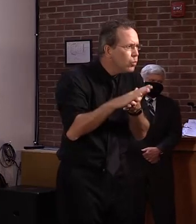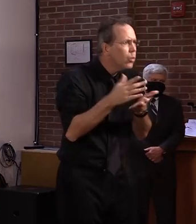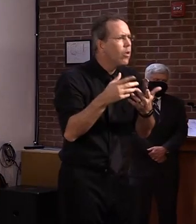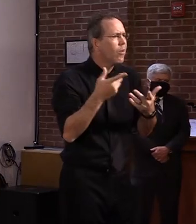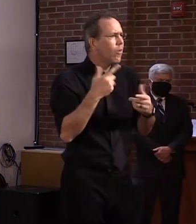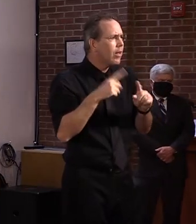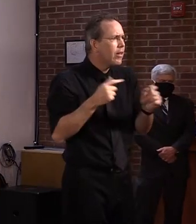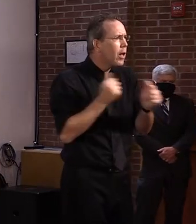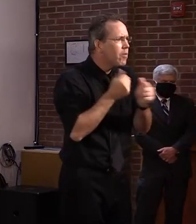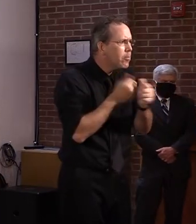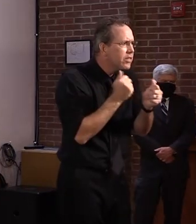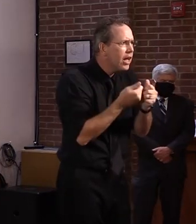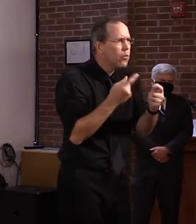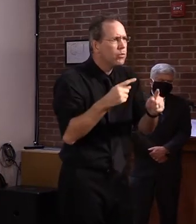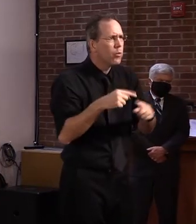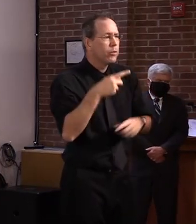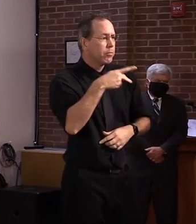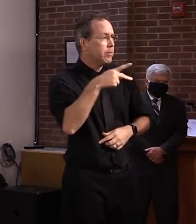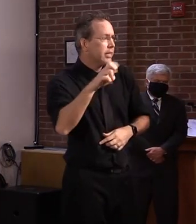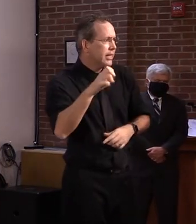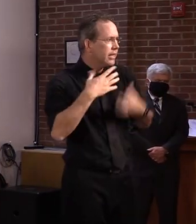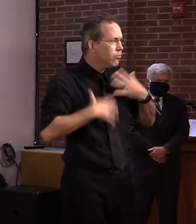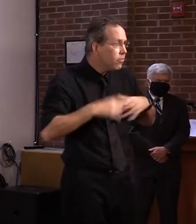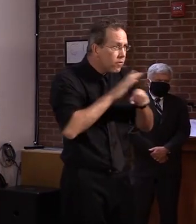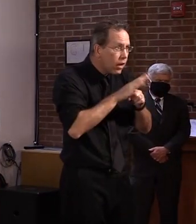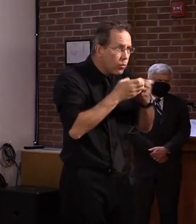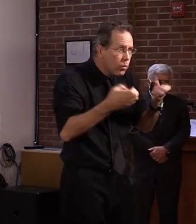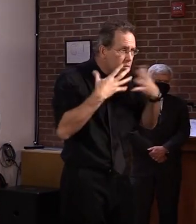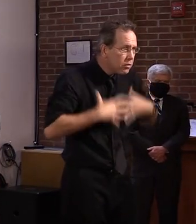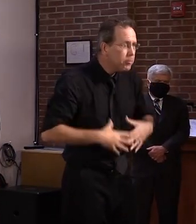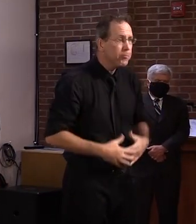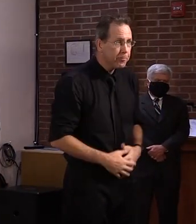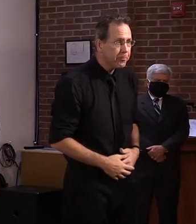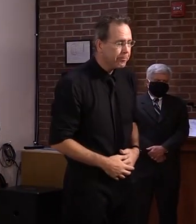coordinating PPE with these dedicated school leaders.